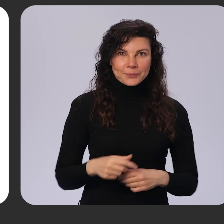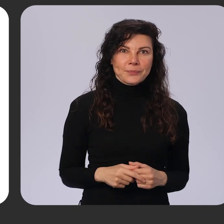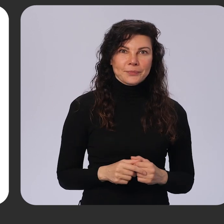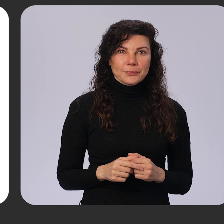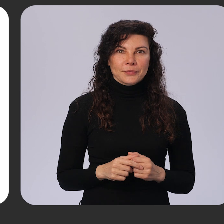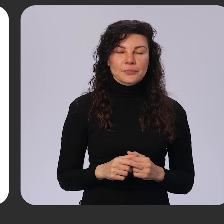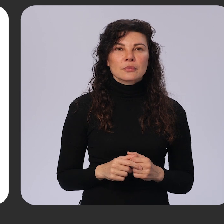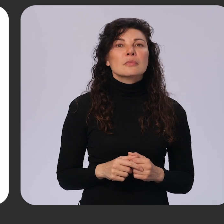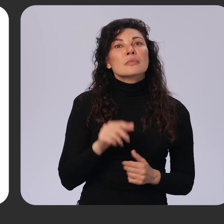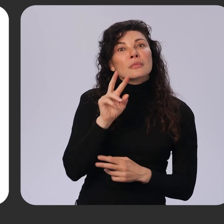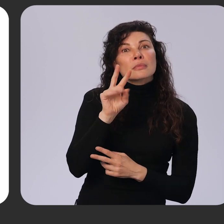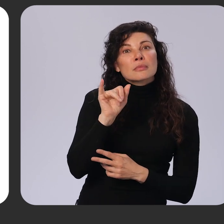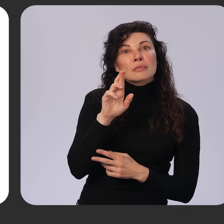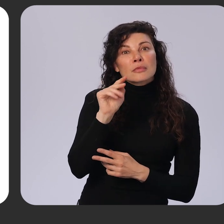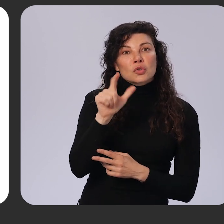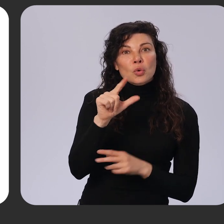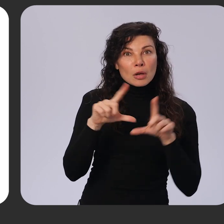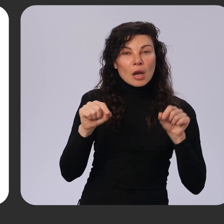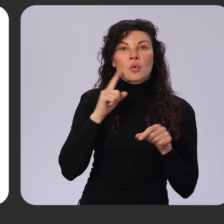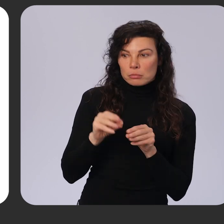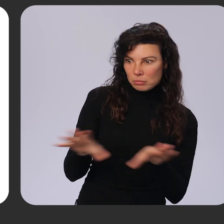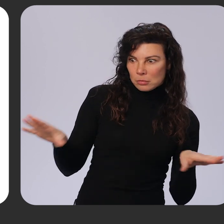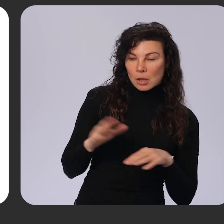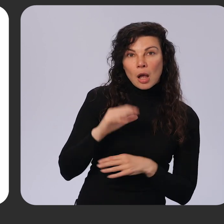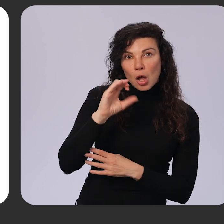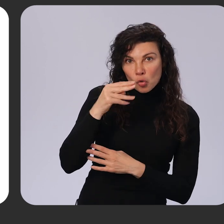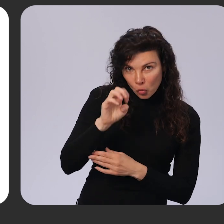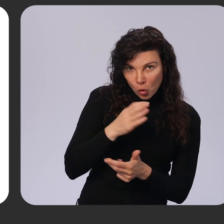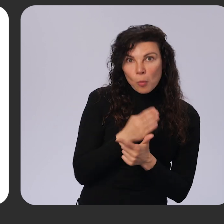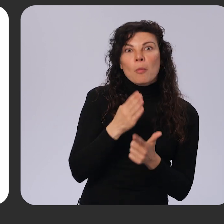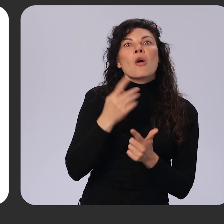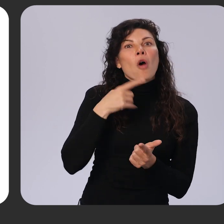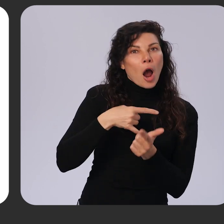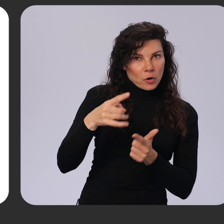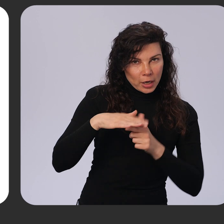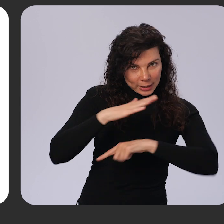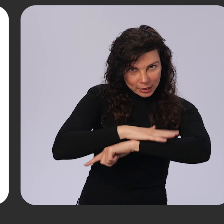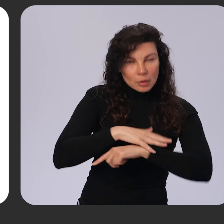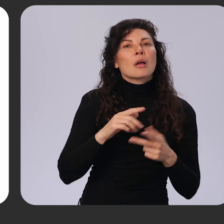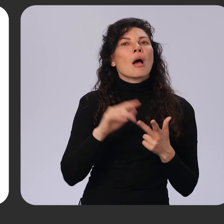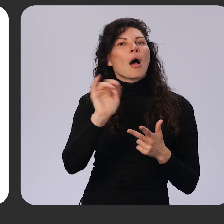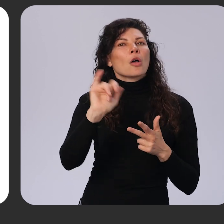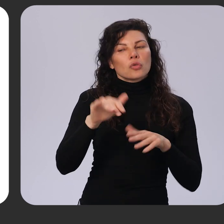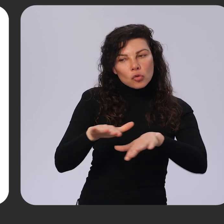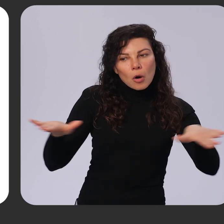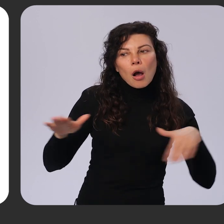Virtual Cards are launching on Chrome for Android and desktop as well as across all of your Android apps,